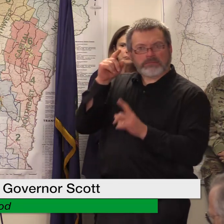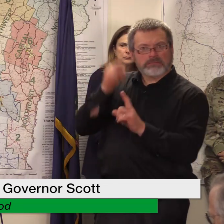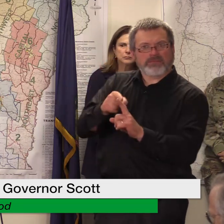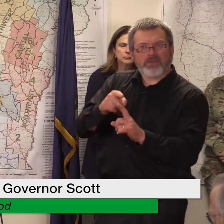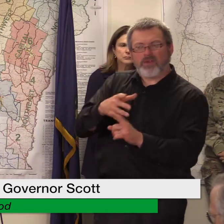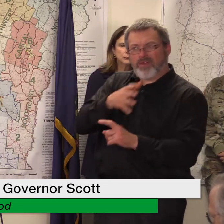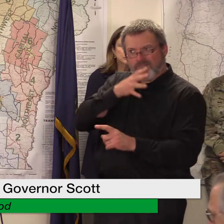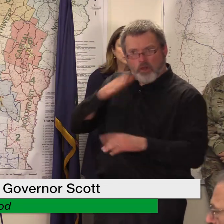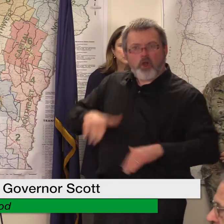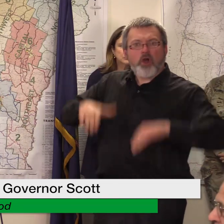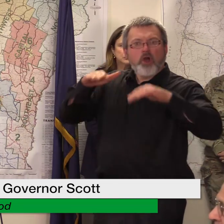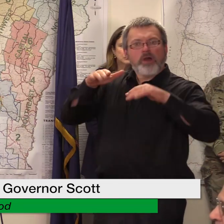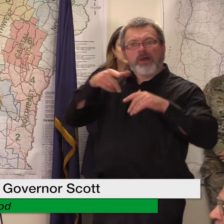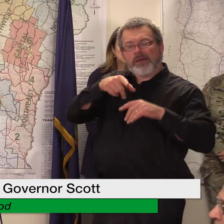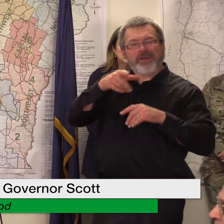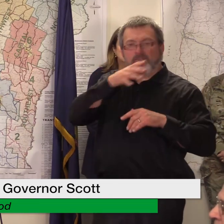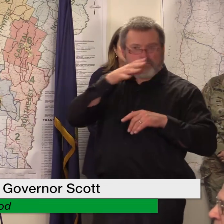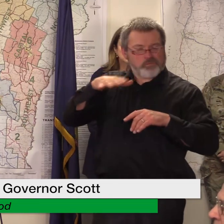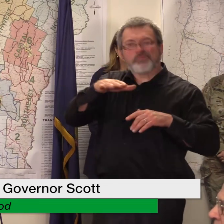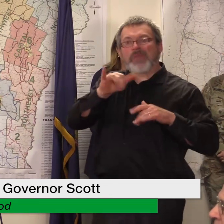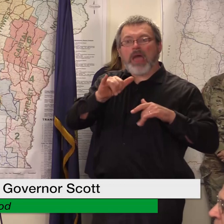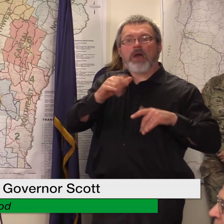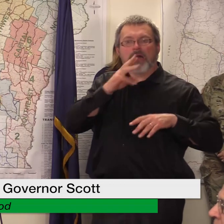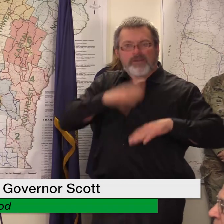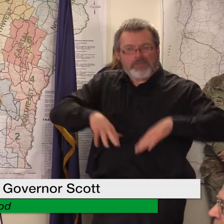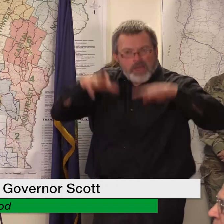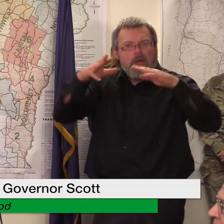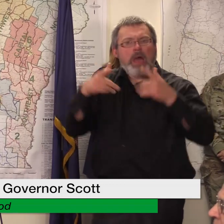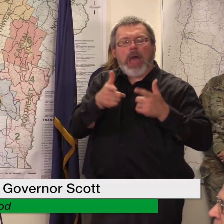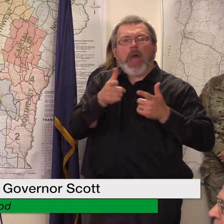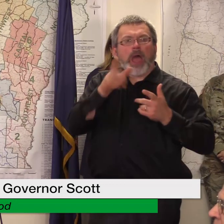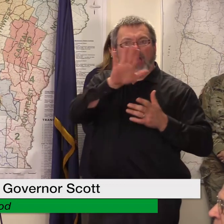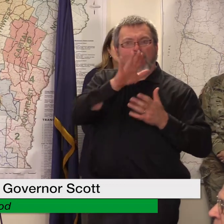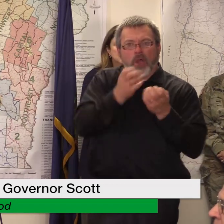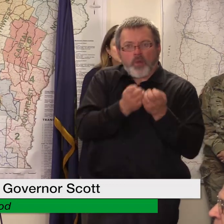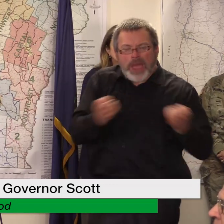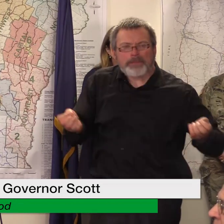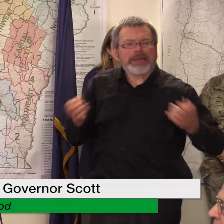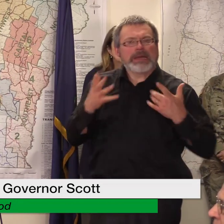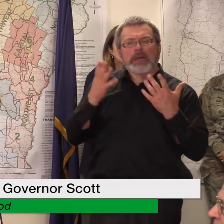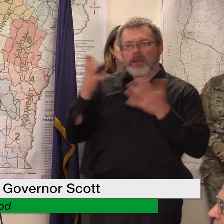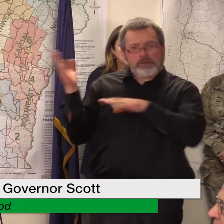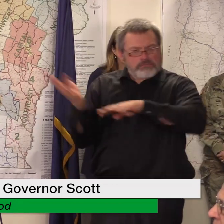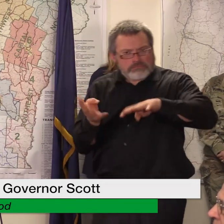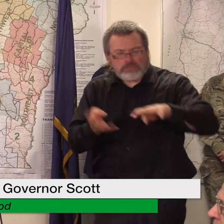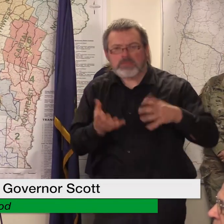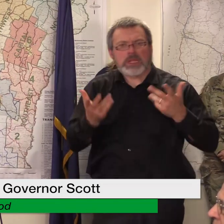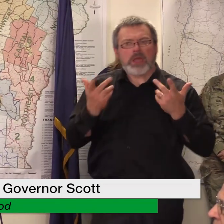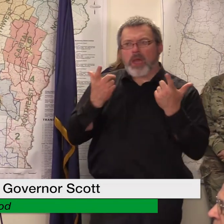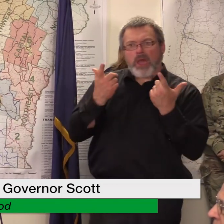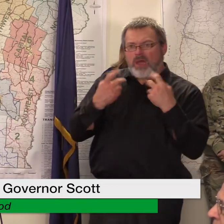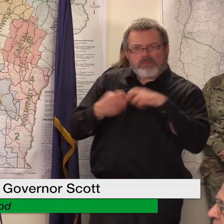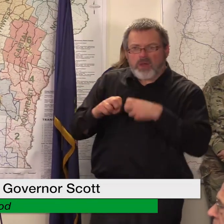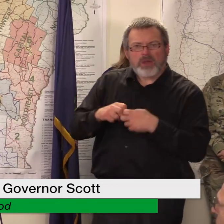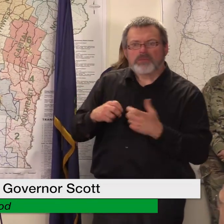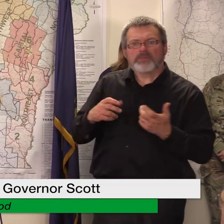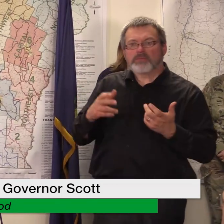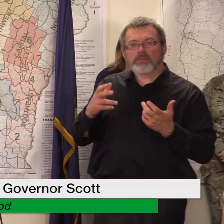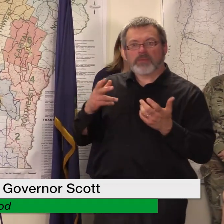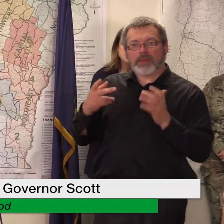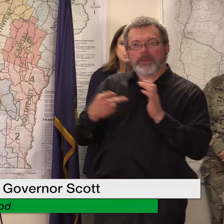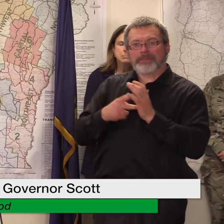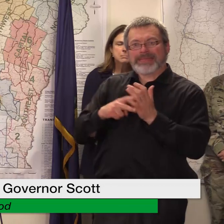flooding but are going to face supply uh problems i think i know that like a lot of people haven't been able to cut their hay or yeah